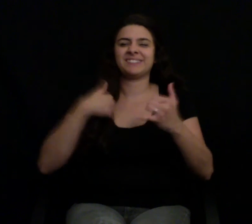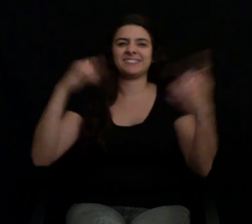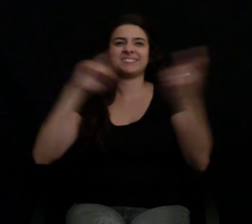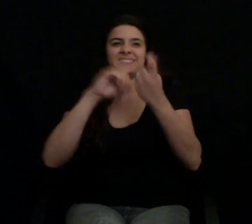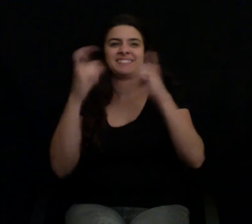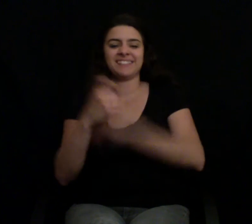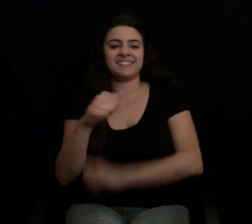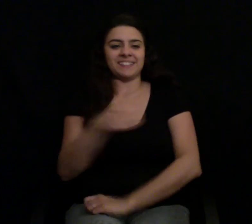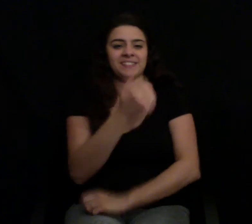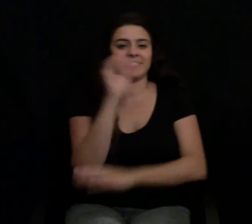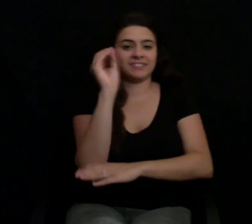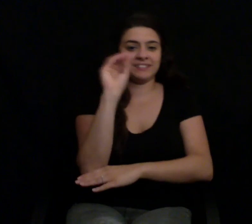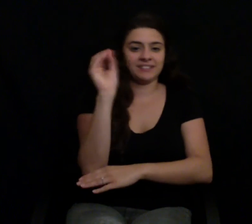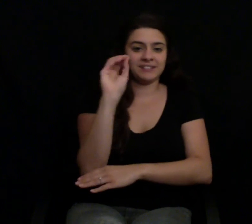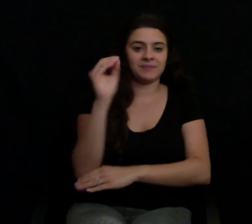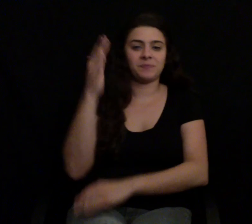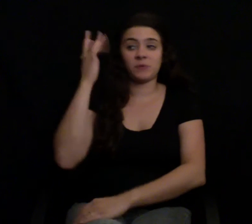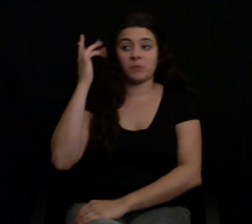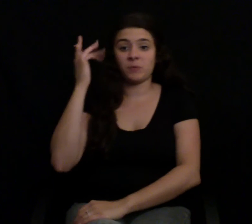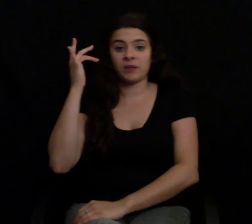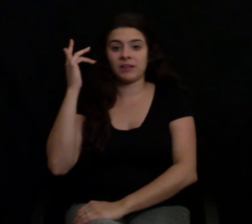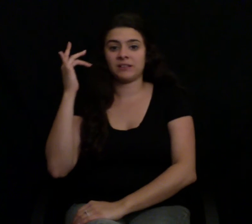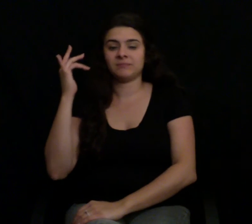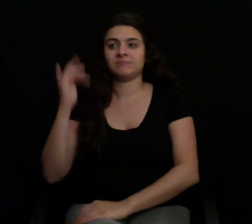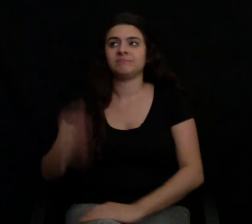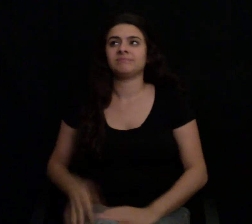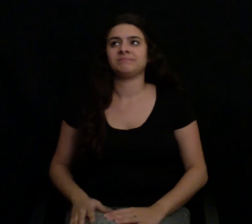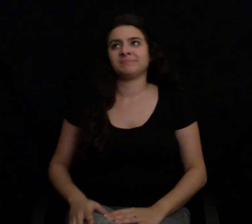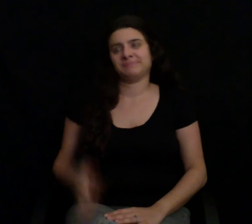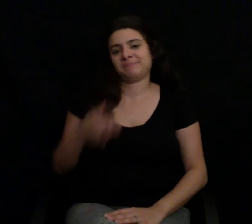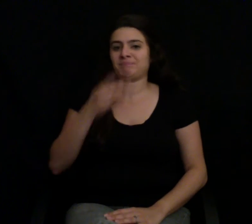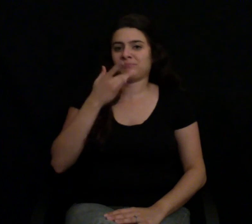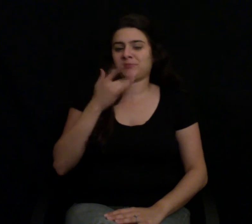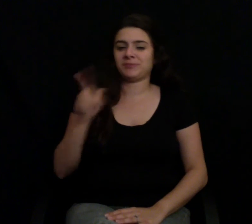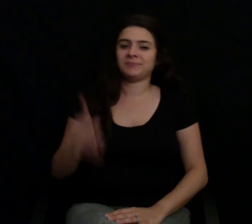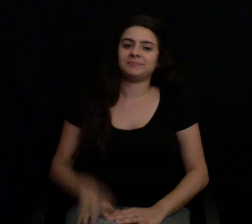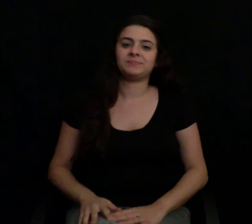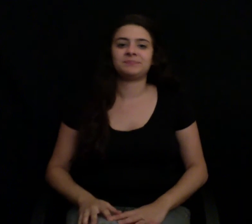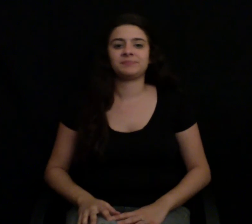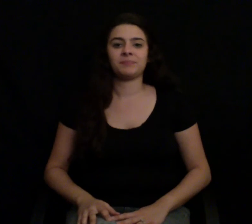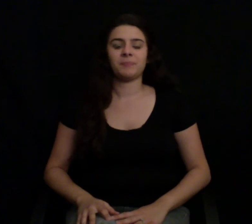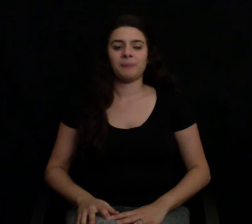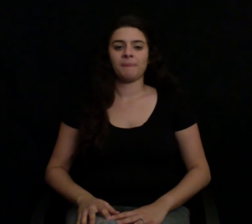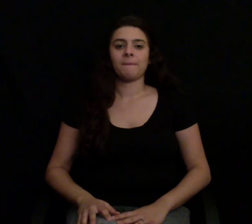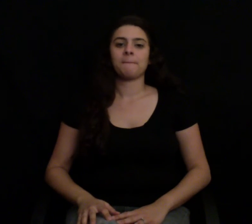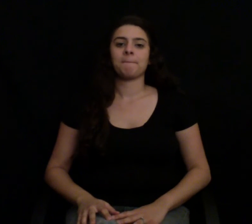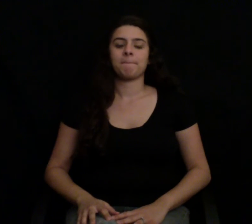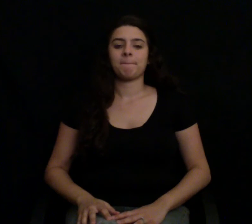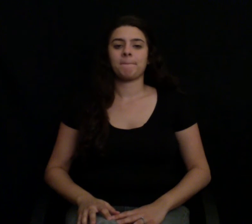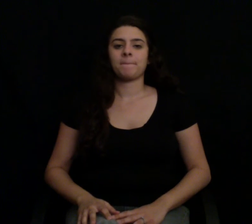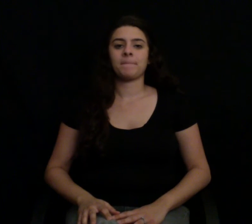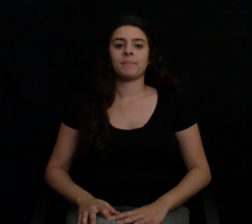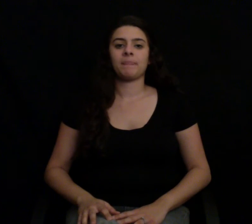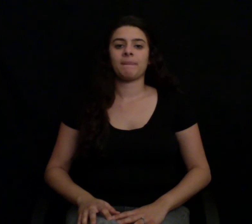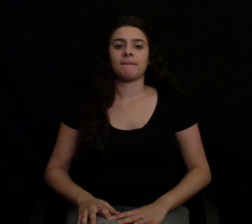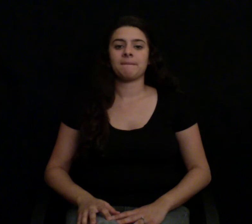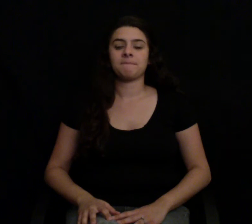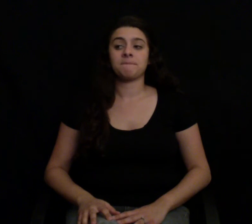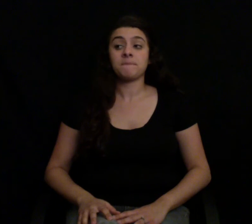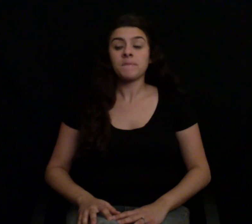I've got to go to war, I'm carrying the vegans with me. But, have to admit, I wasn't shocked by any of the footage that I saw. At this point, I think just about any